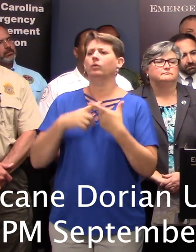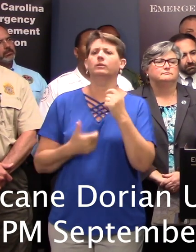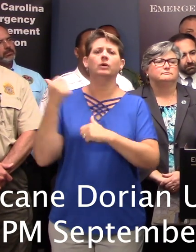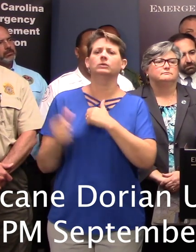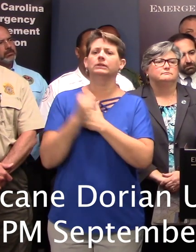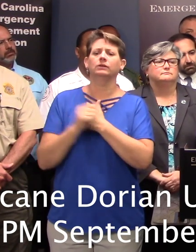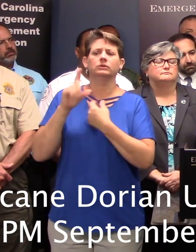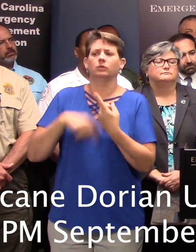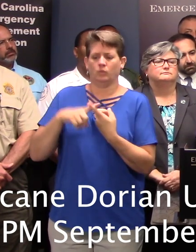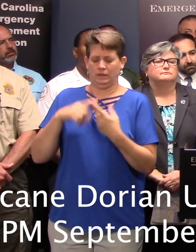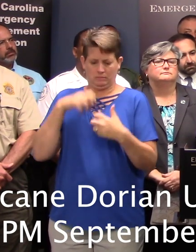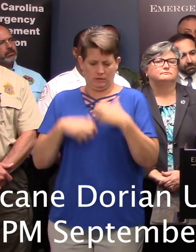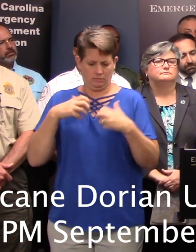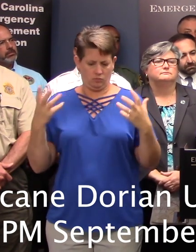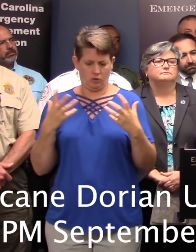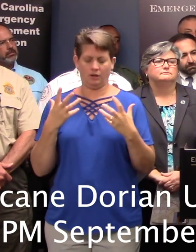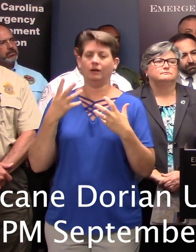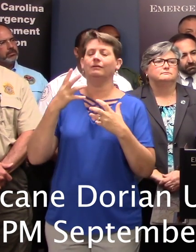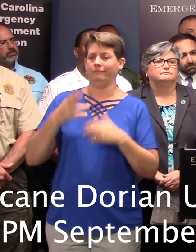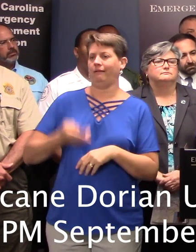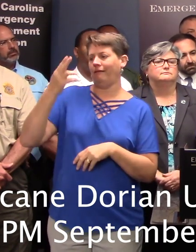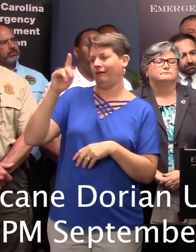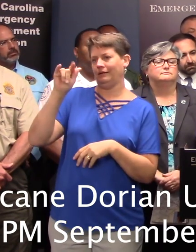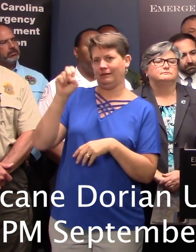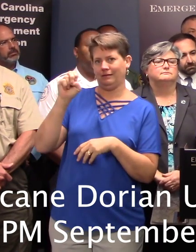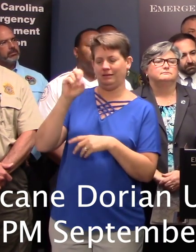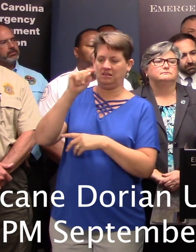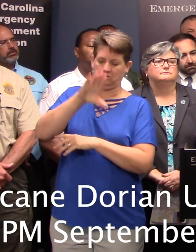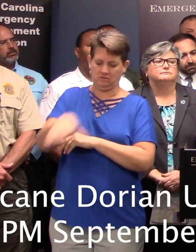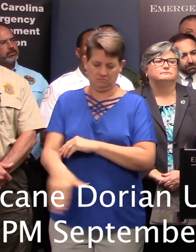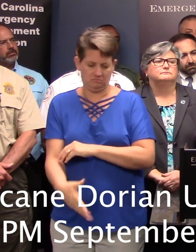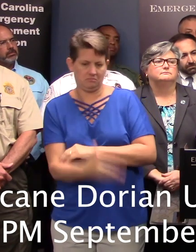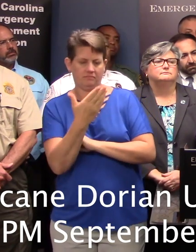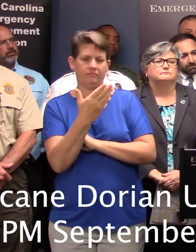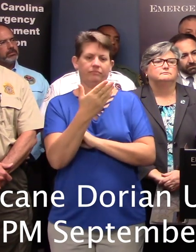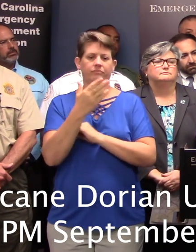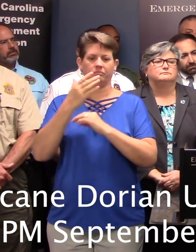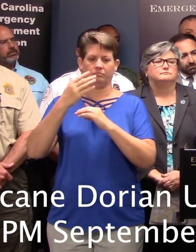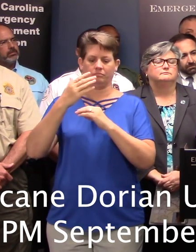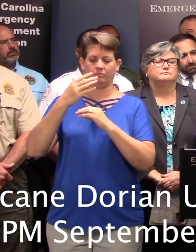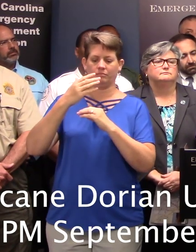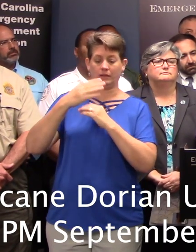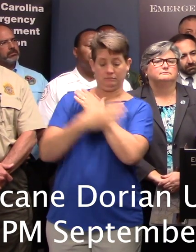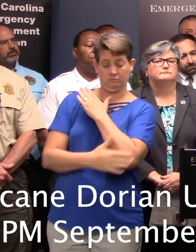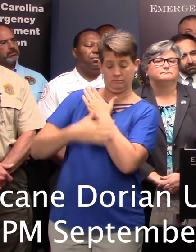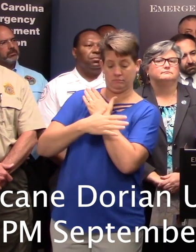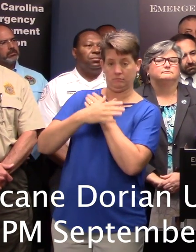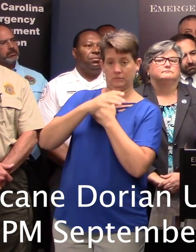tonight and Thursday afternoon along the southern and central portions of the coast and Thursday afternoon